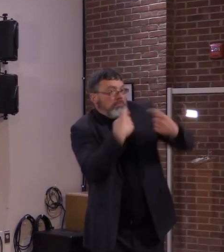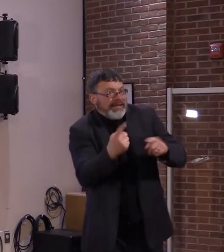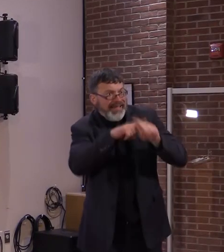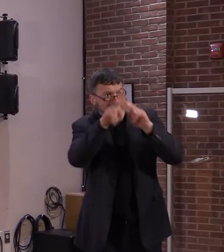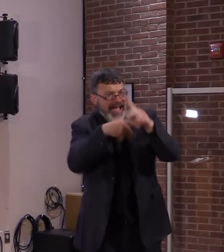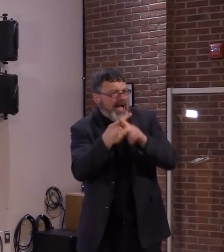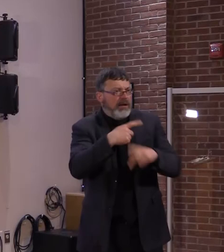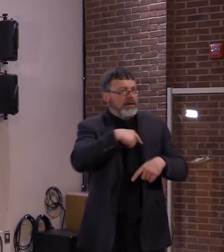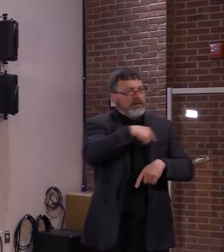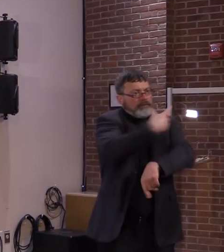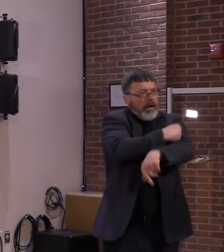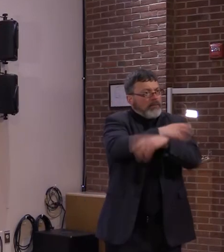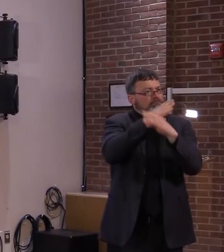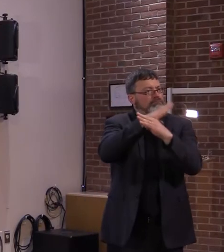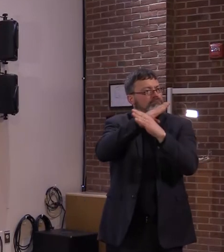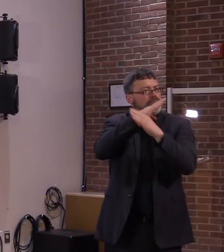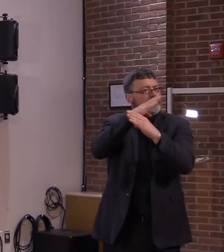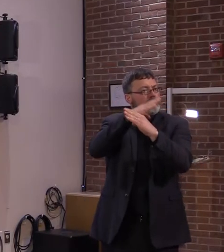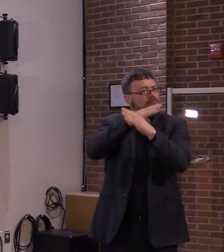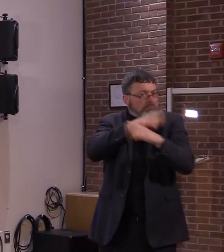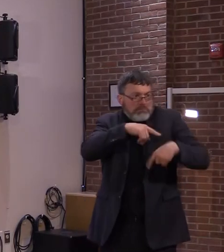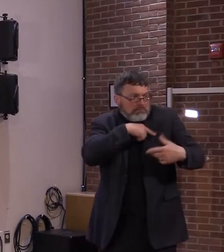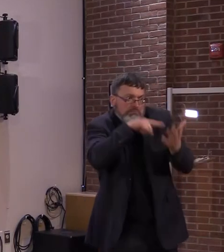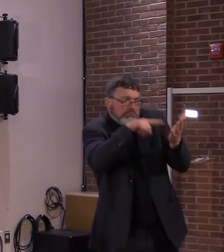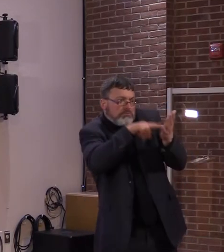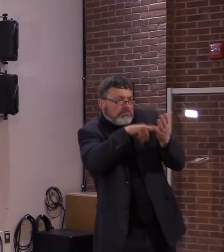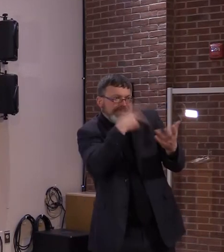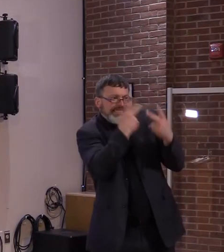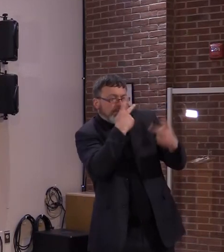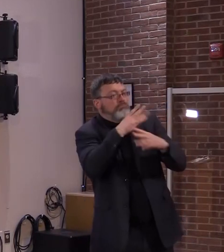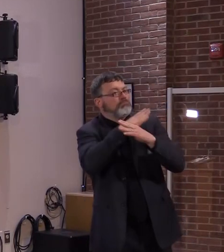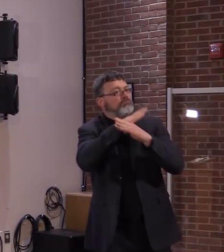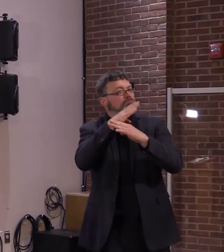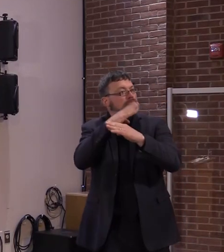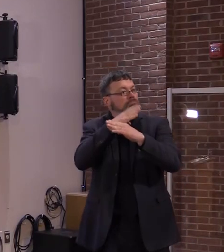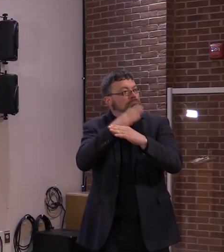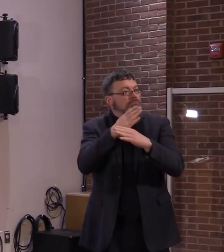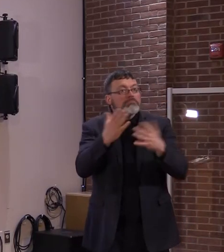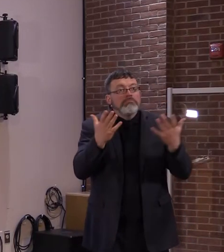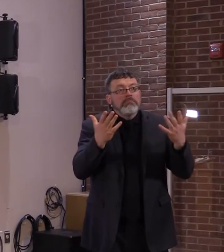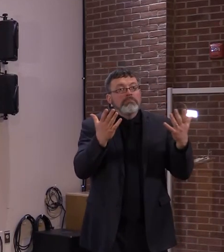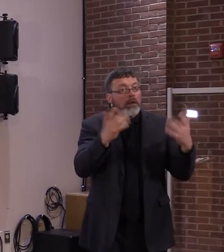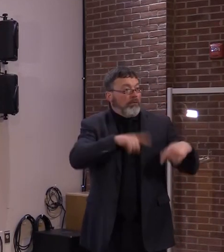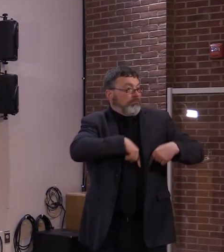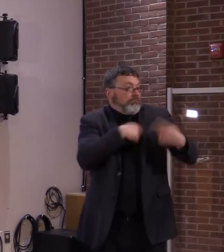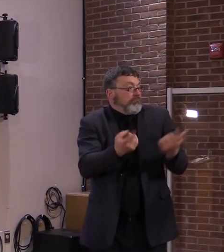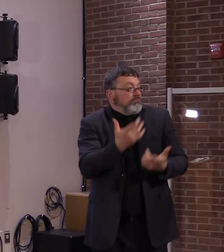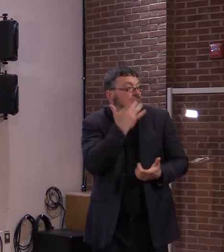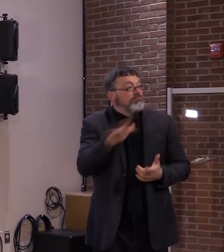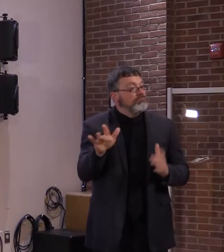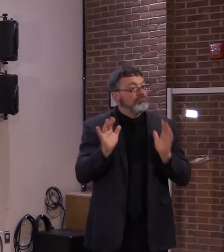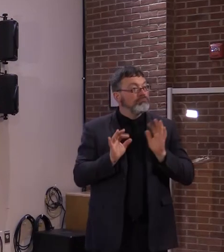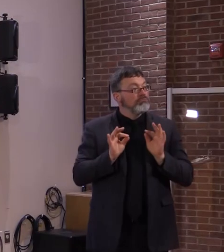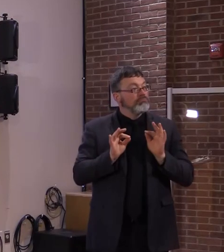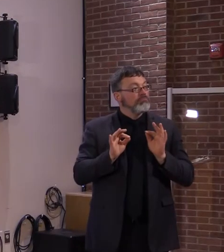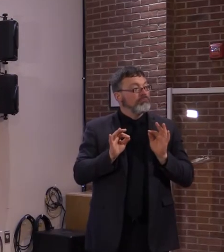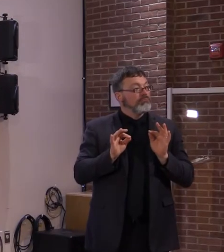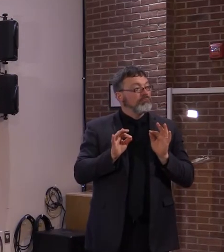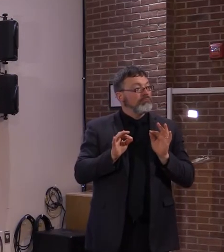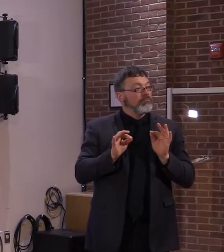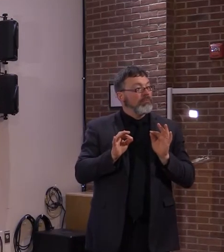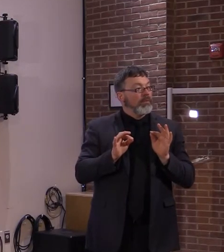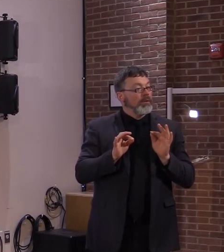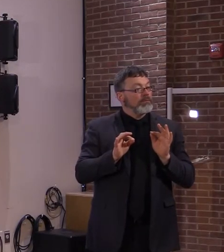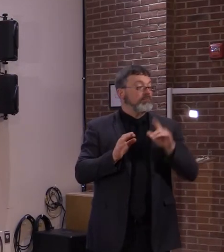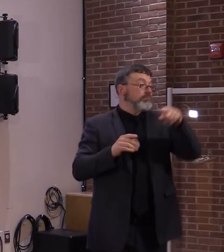the one from South Africa, still has a pretty high rate of becoming responsive to the vaccine,